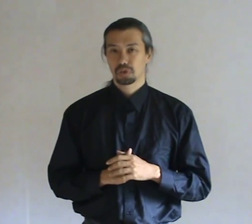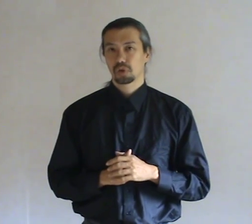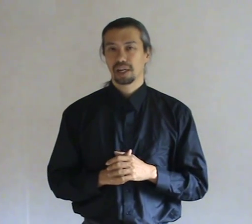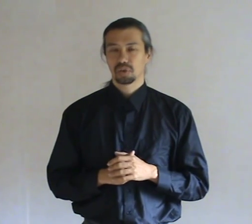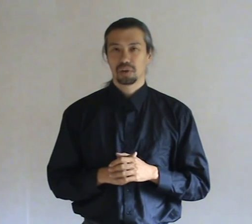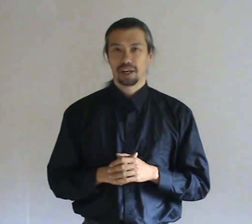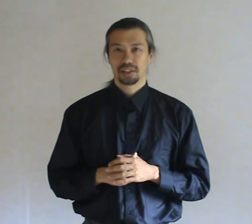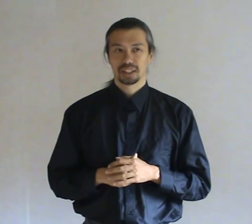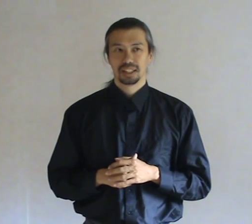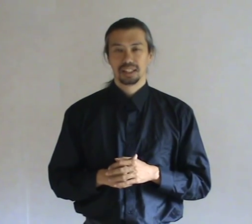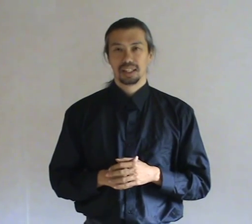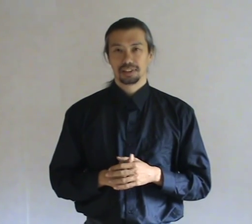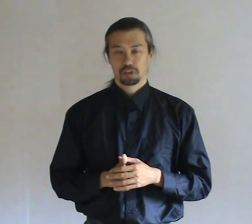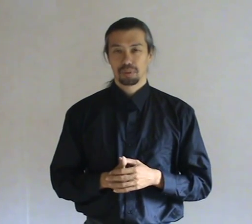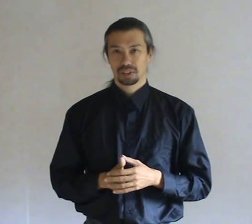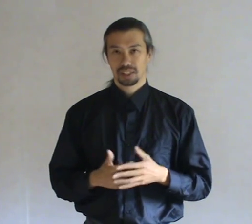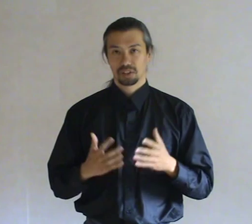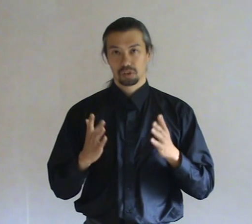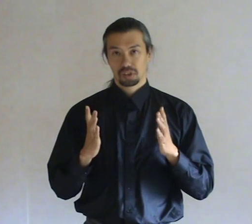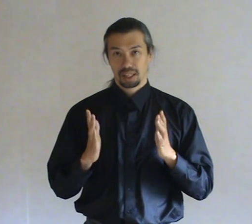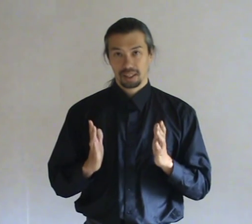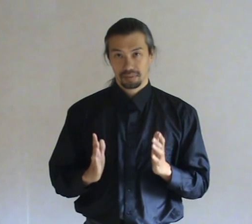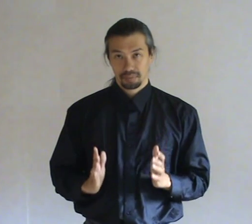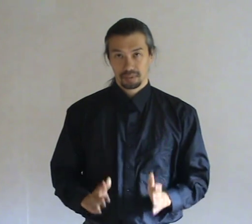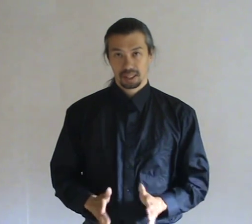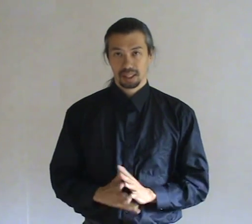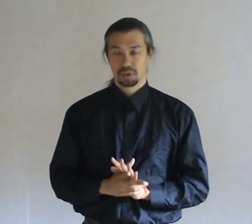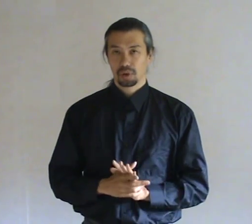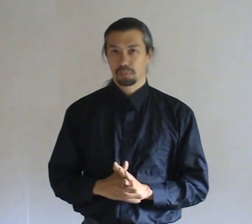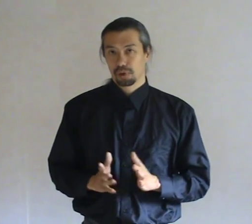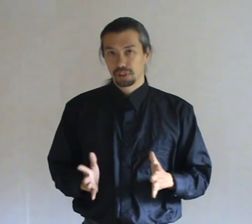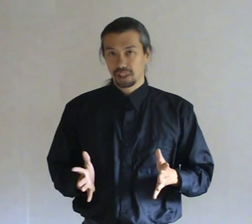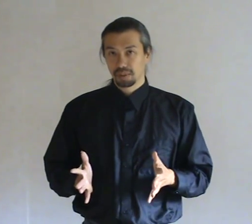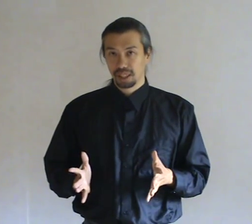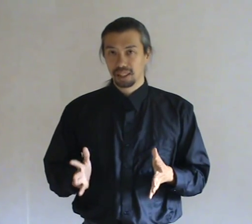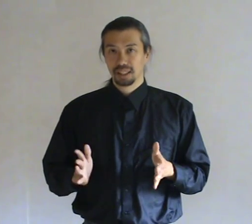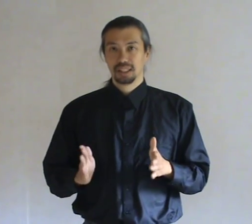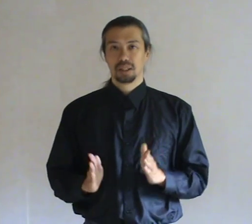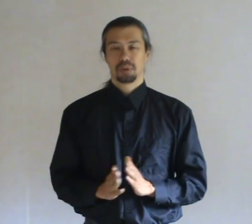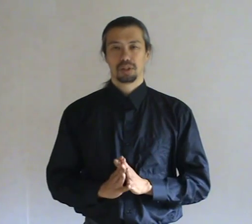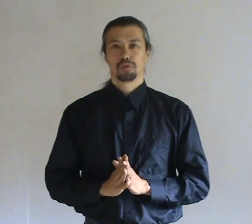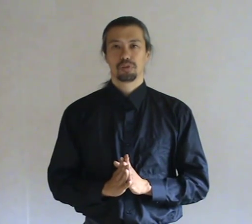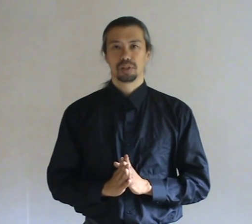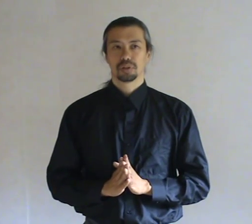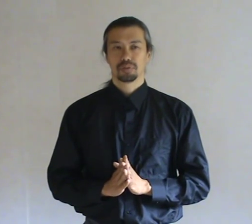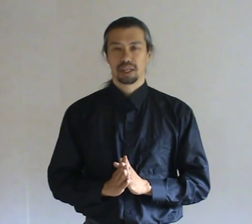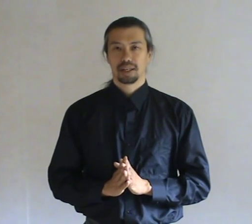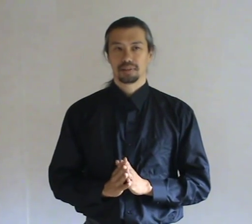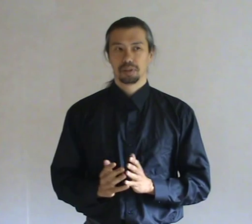trying to hide. And it is better than to stay in your own perfect harmony. Where you feel the